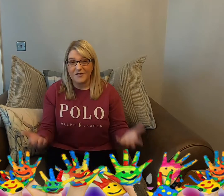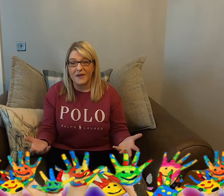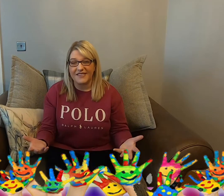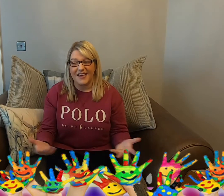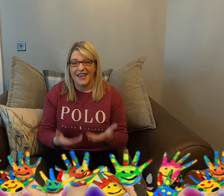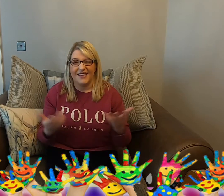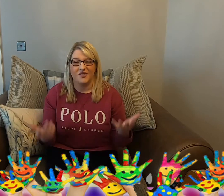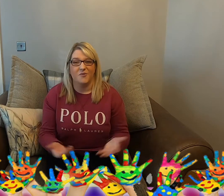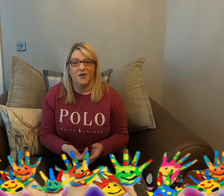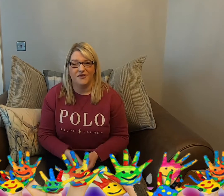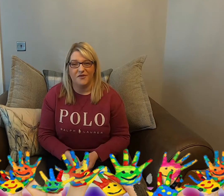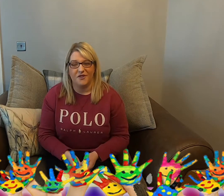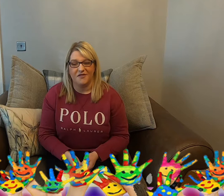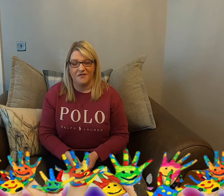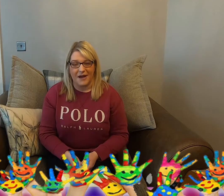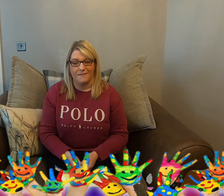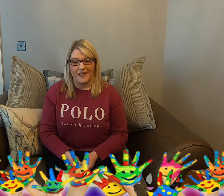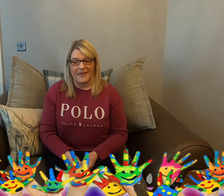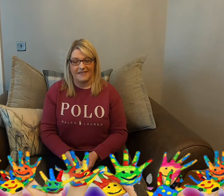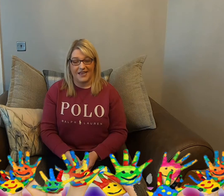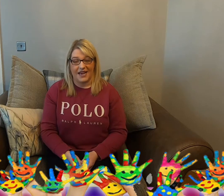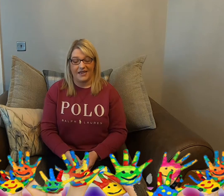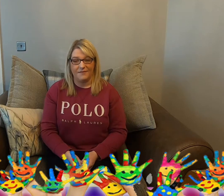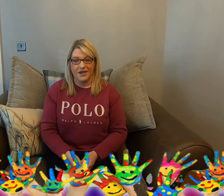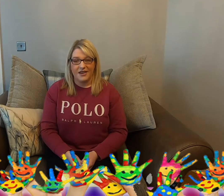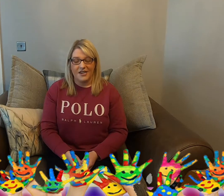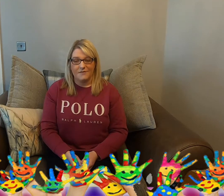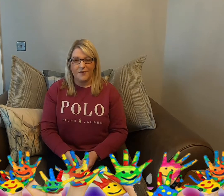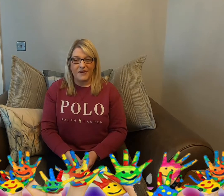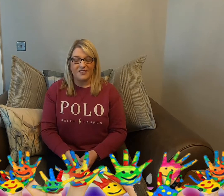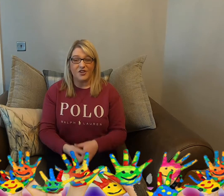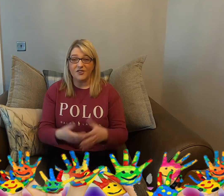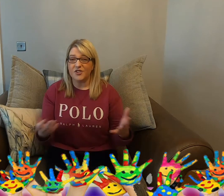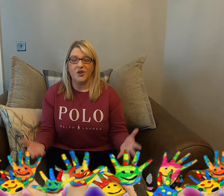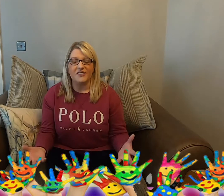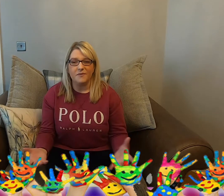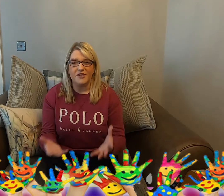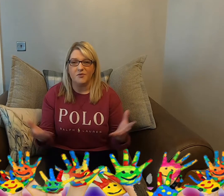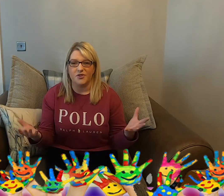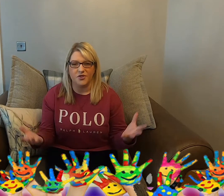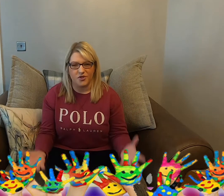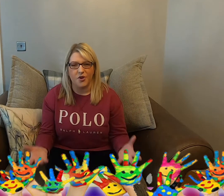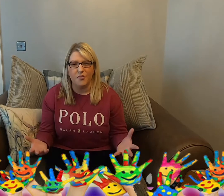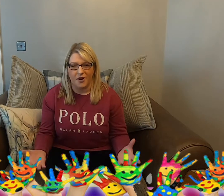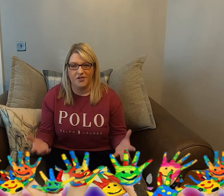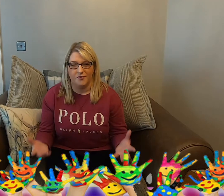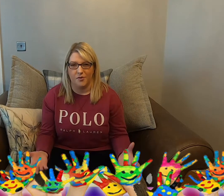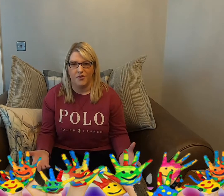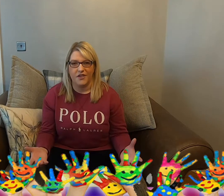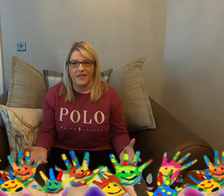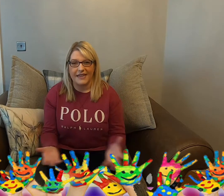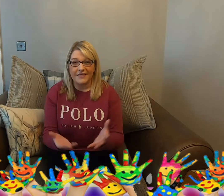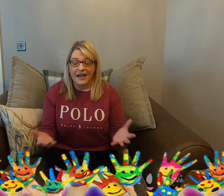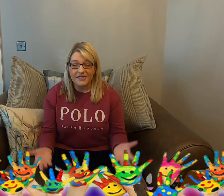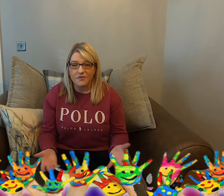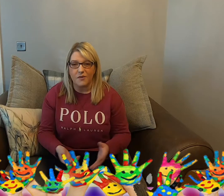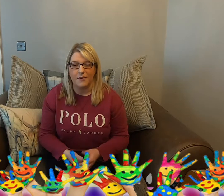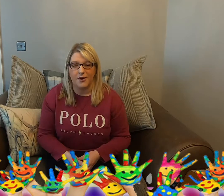Christmas is a wonderful family time. But boys and girls, Christmas was so much more than that. And that's what we were